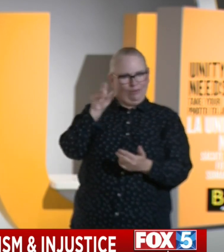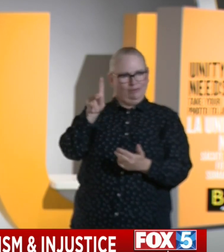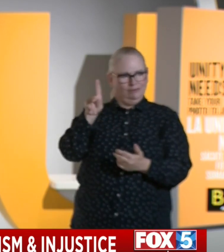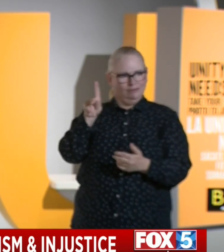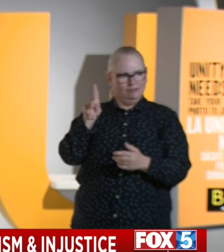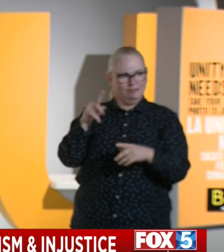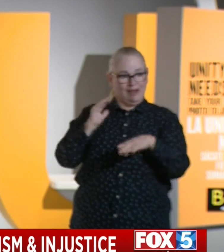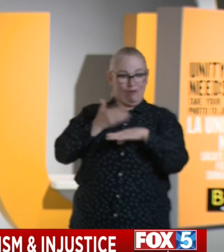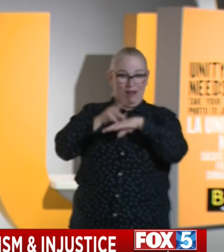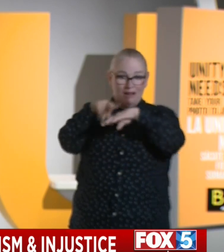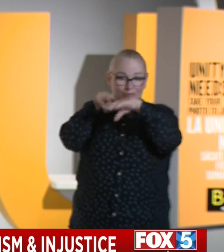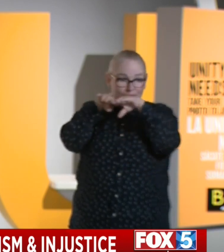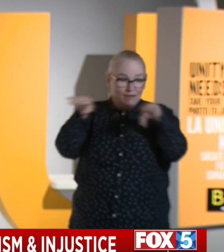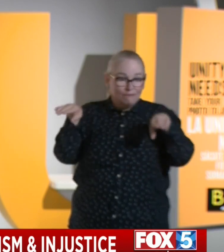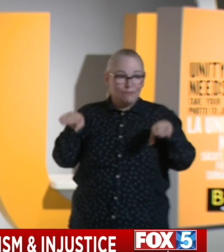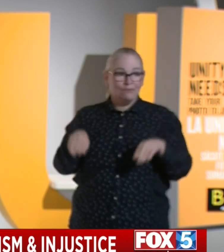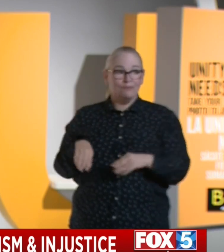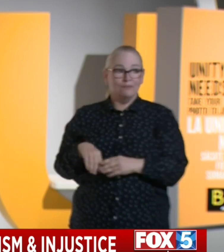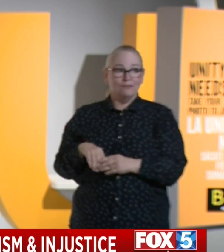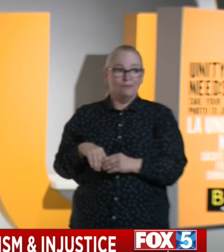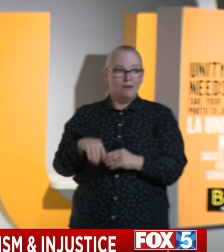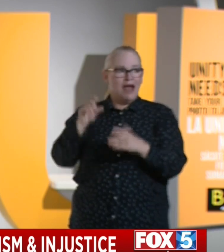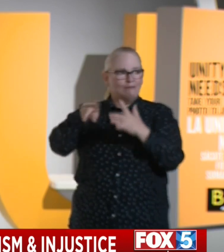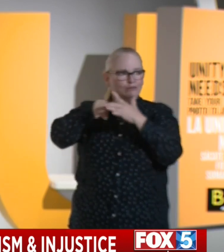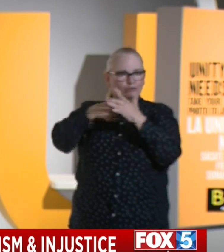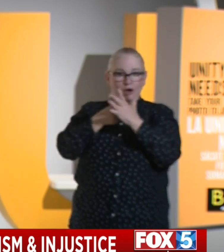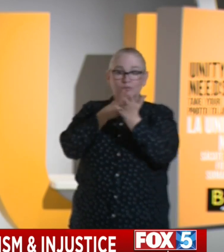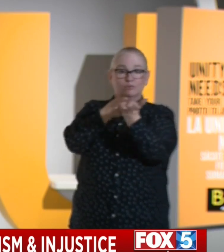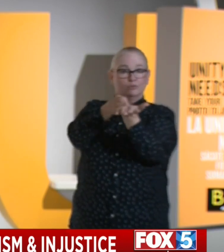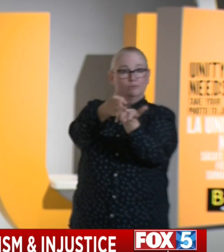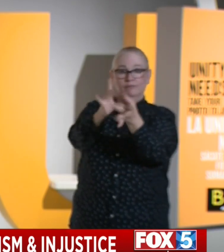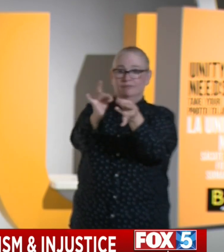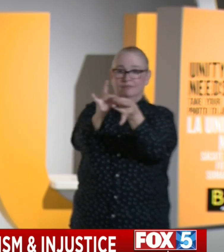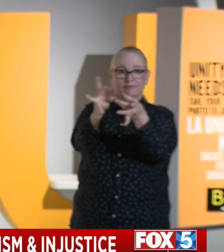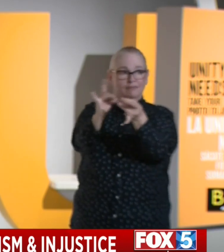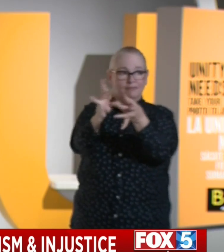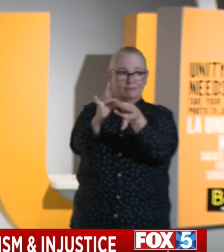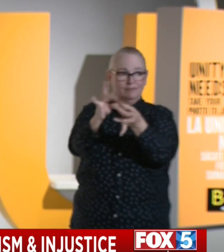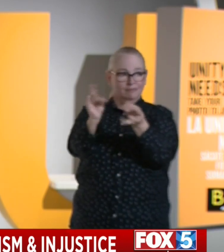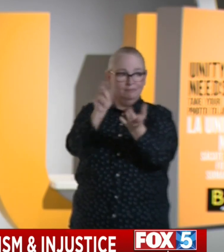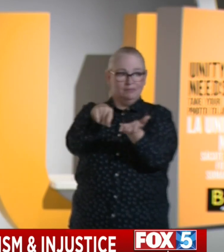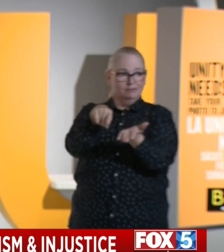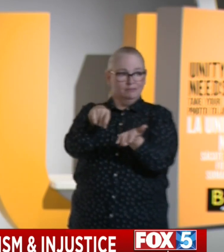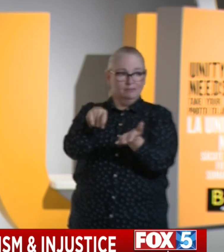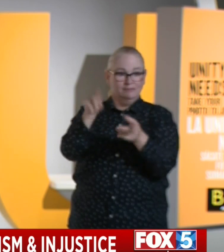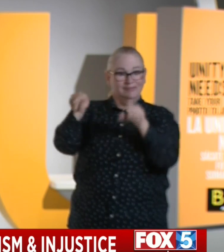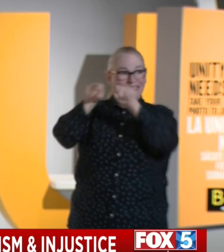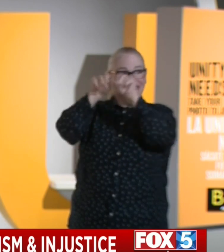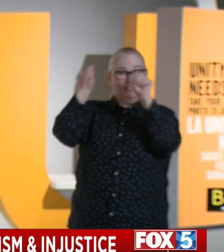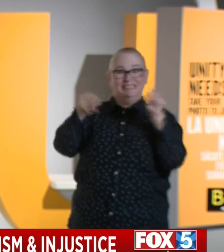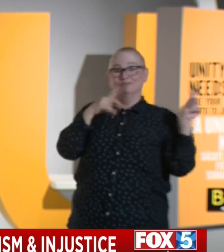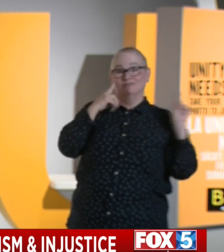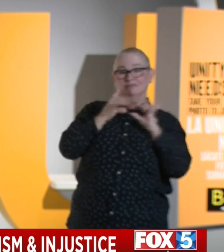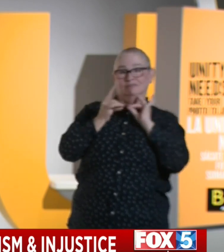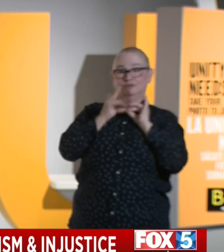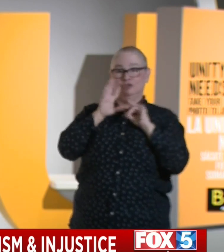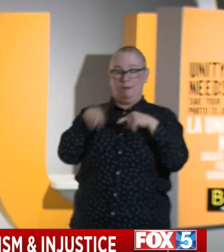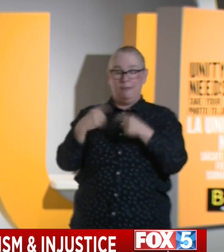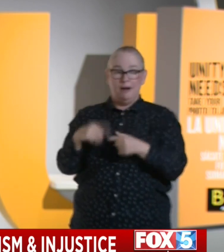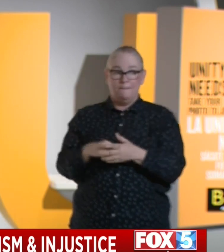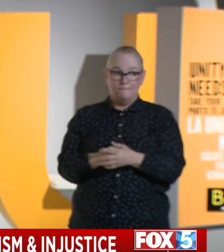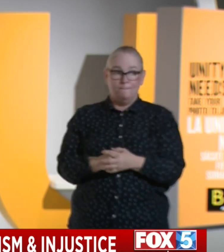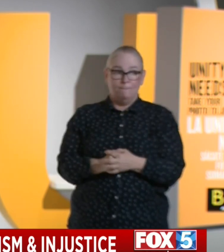the nation. And so we have to start with the truth and understand that the systems that the governor is talking about are not broken.